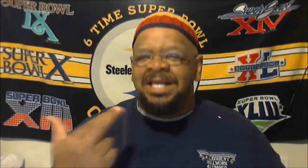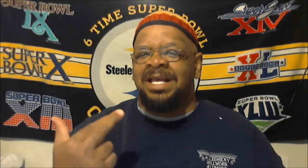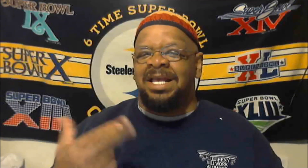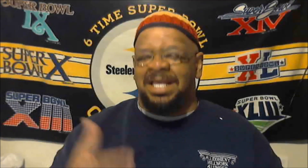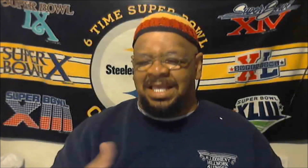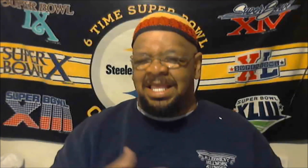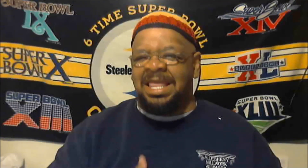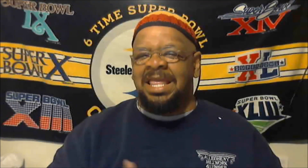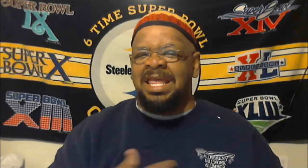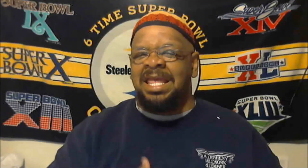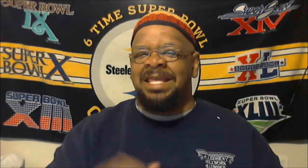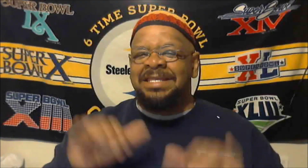atheist.